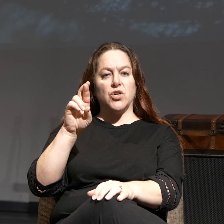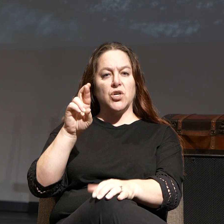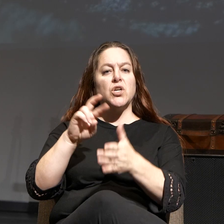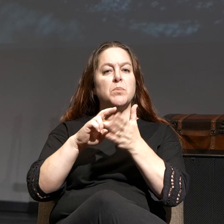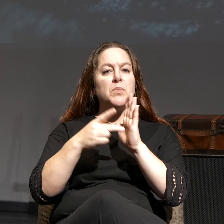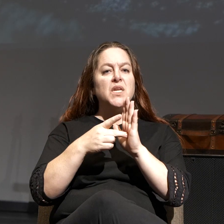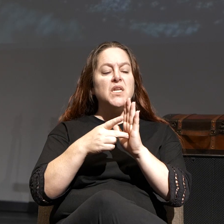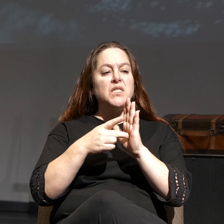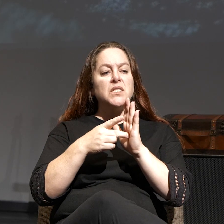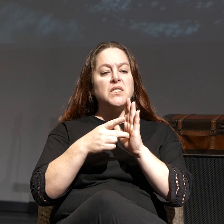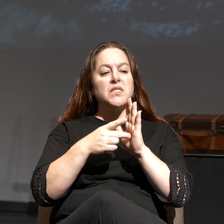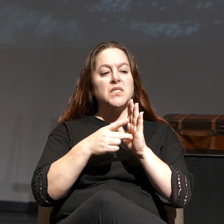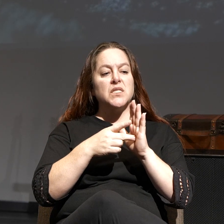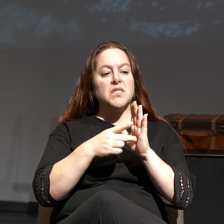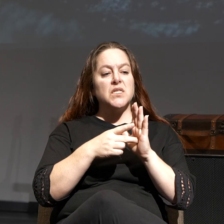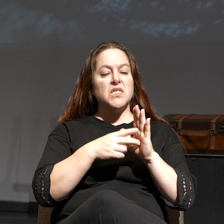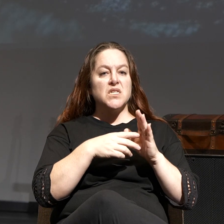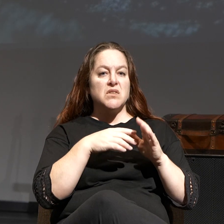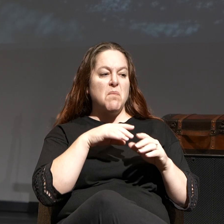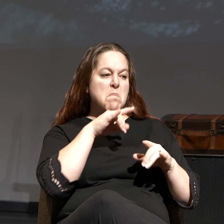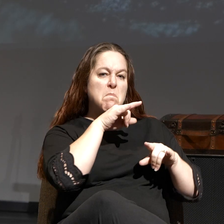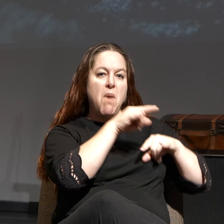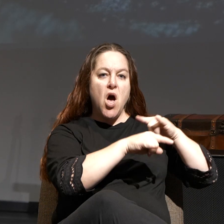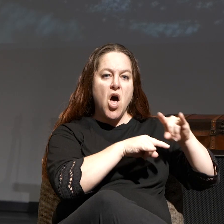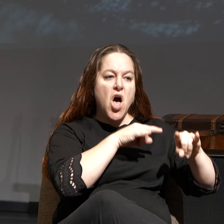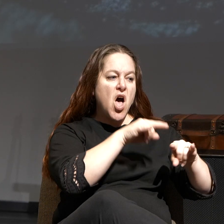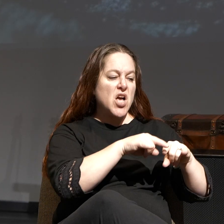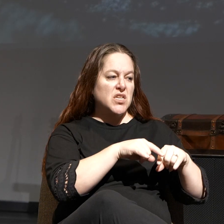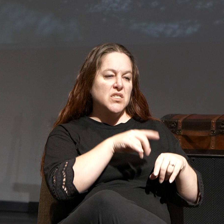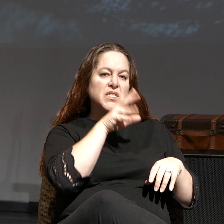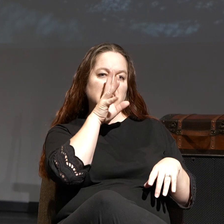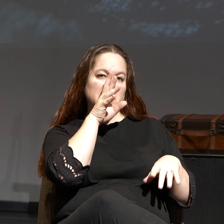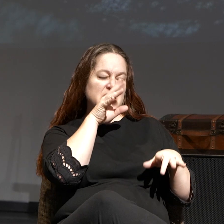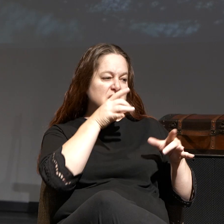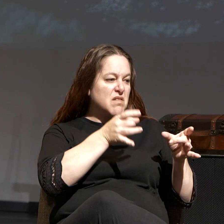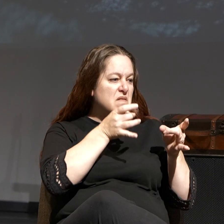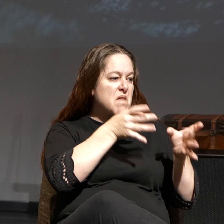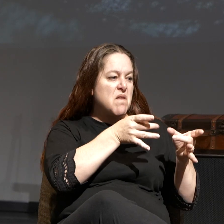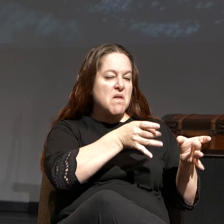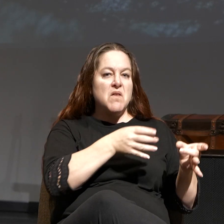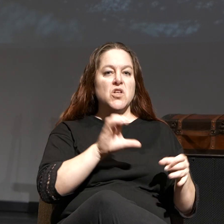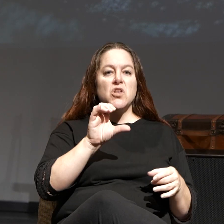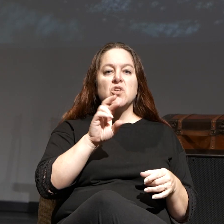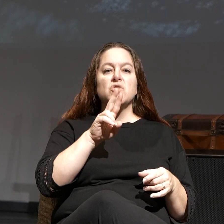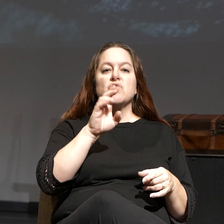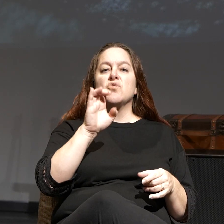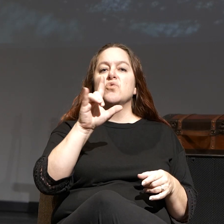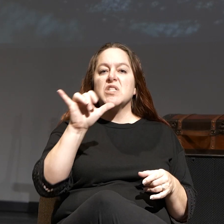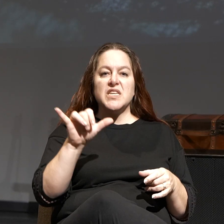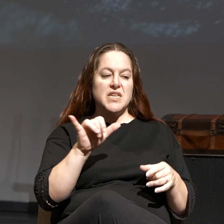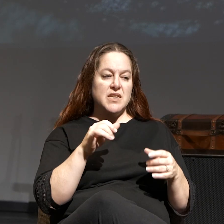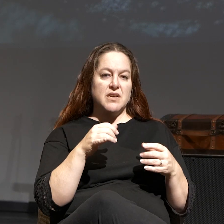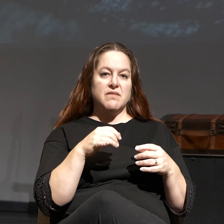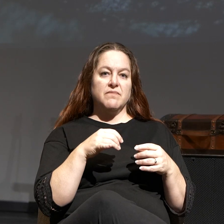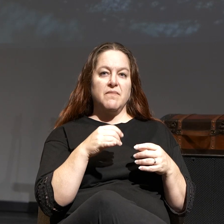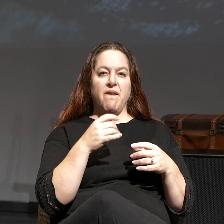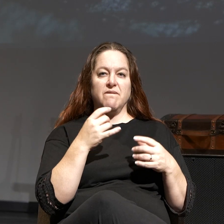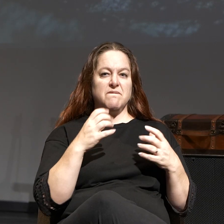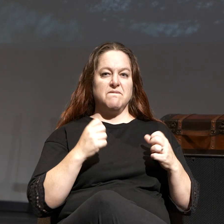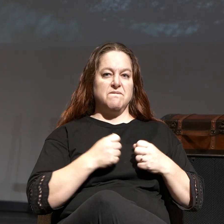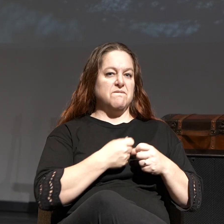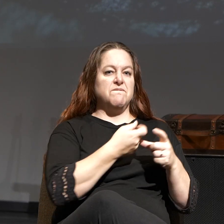deride, mock, speak cruelly and violently. Sounds like our culture, doesn't it?